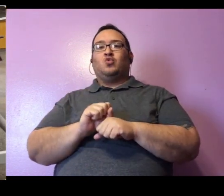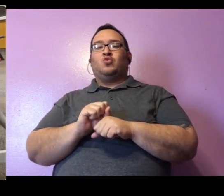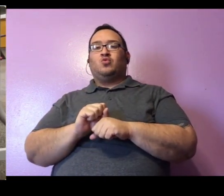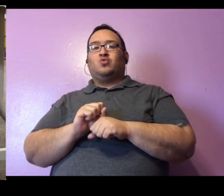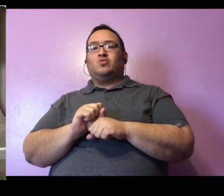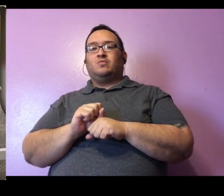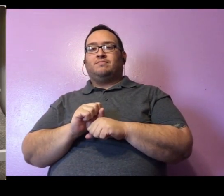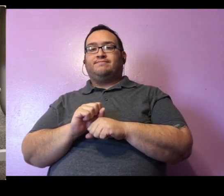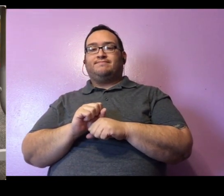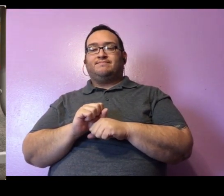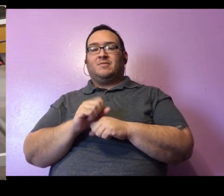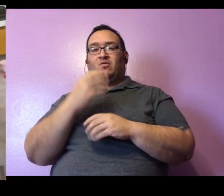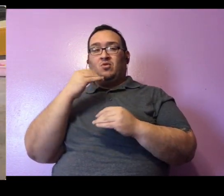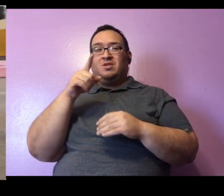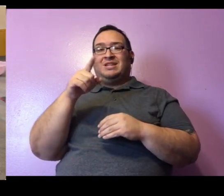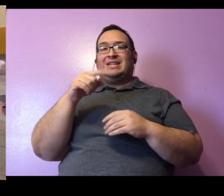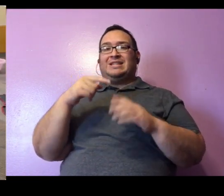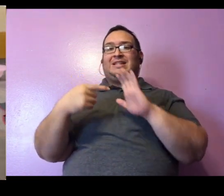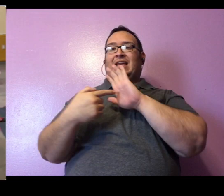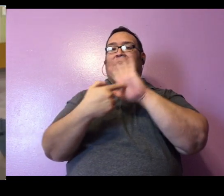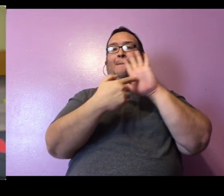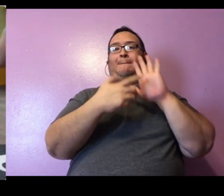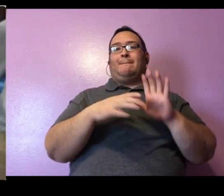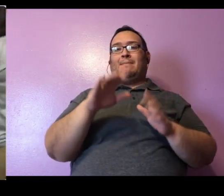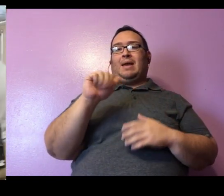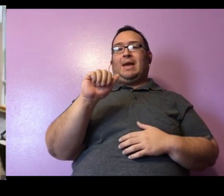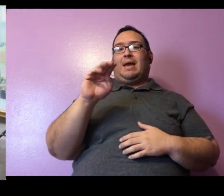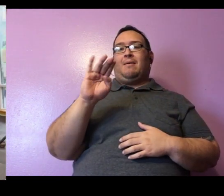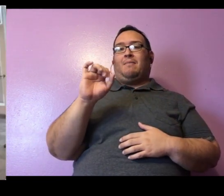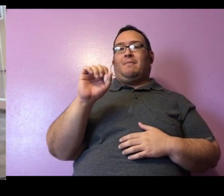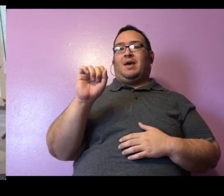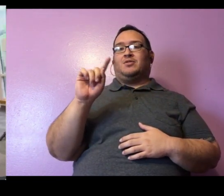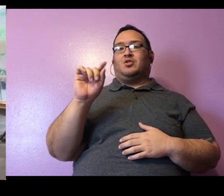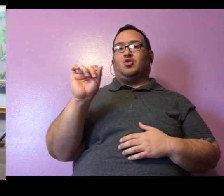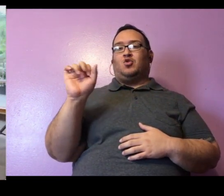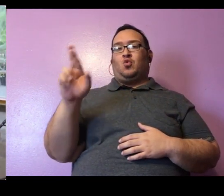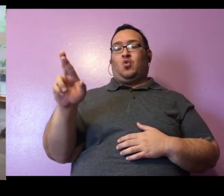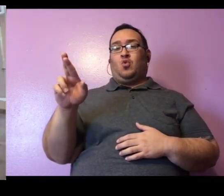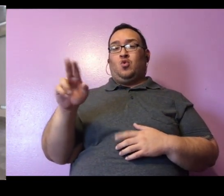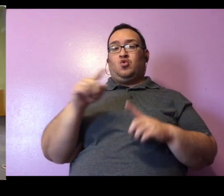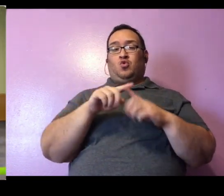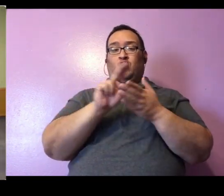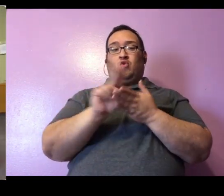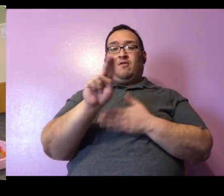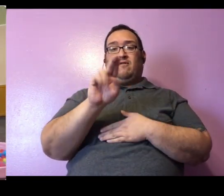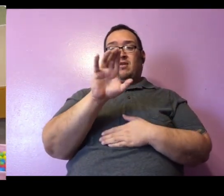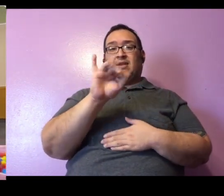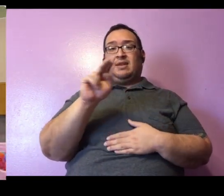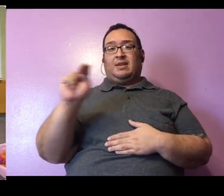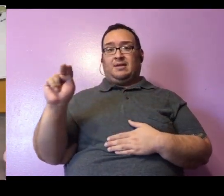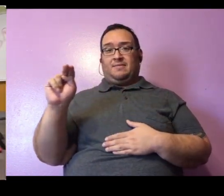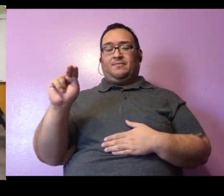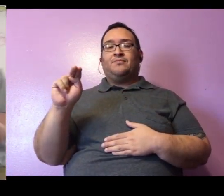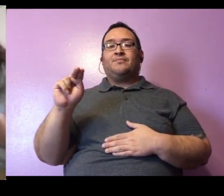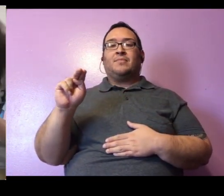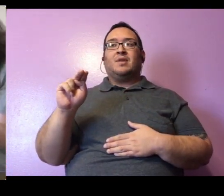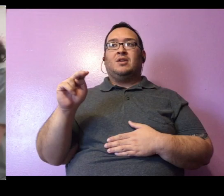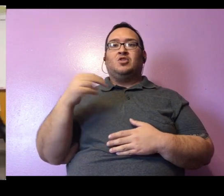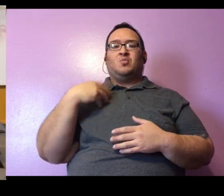Since she is an ambassador to the University of Cincinnati, we have been also getting her used to the sights and sounds of the